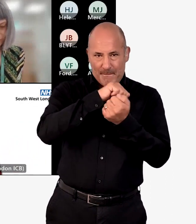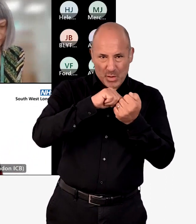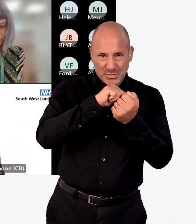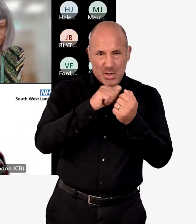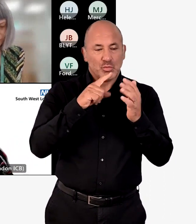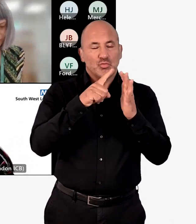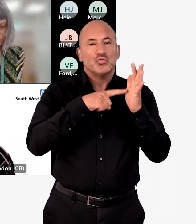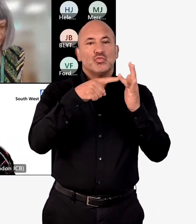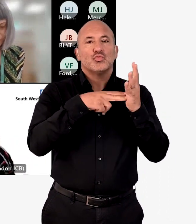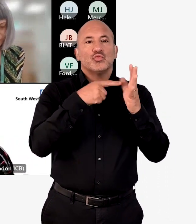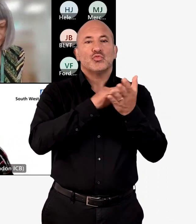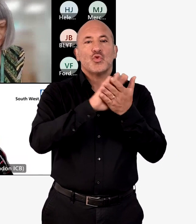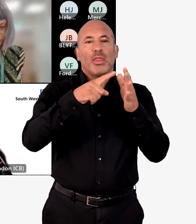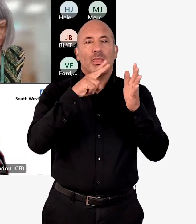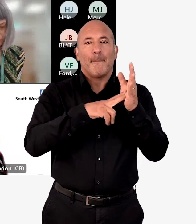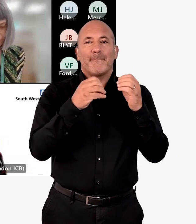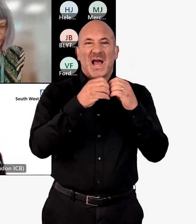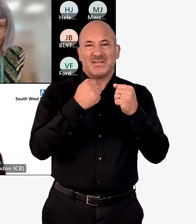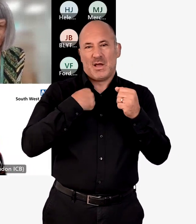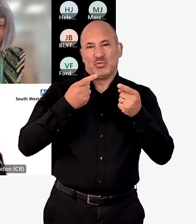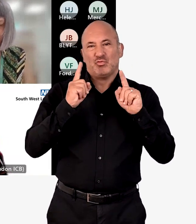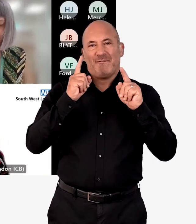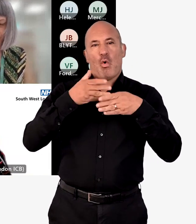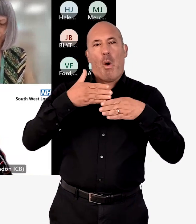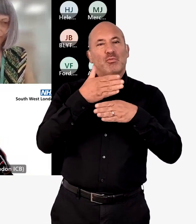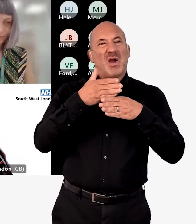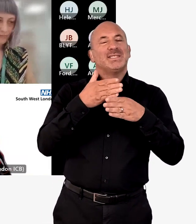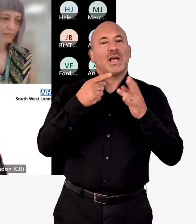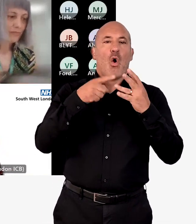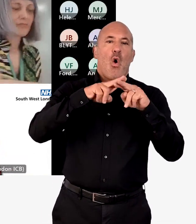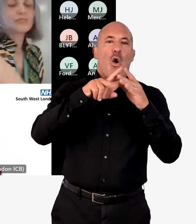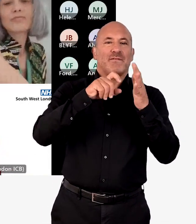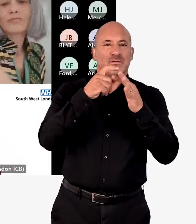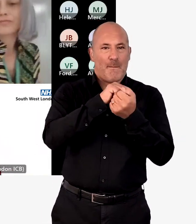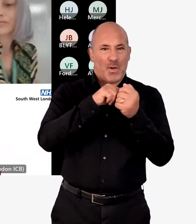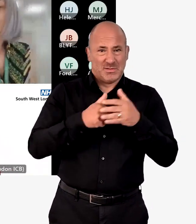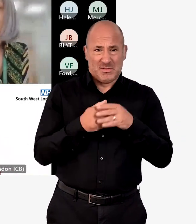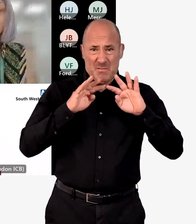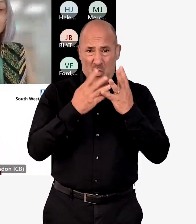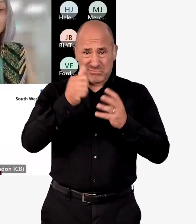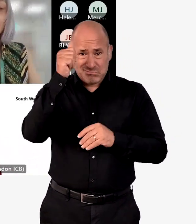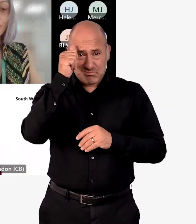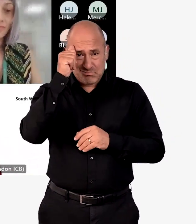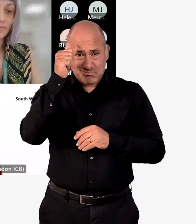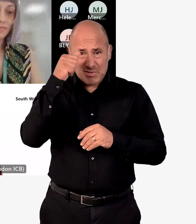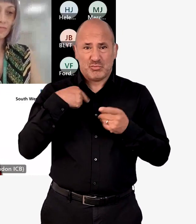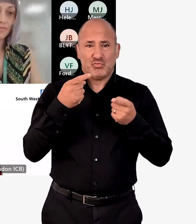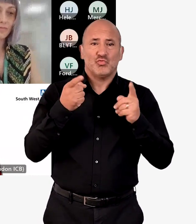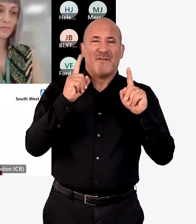our Chief Operating Officer. The board will be aware that our Chief Nursing Officer starts next